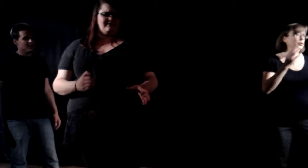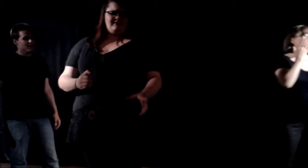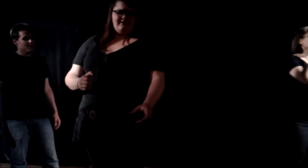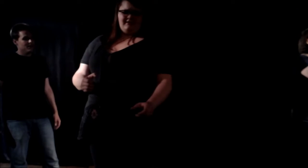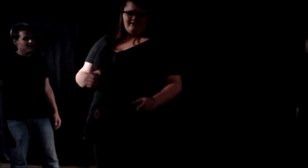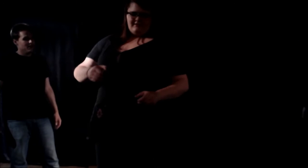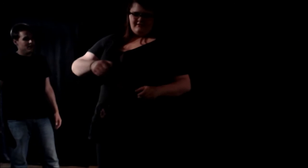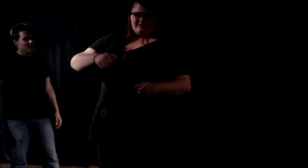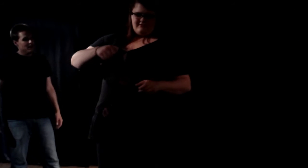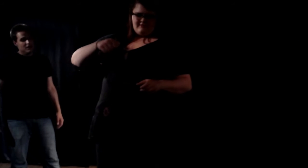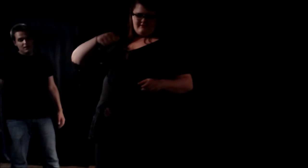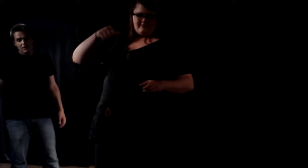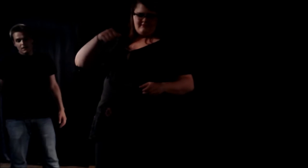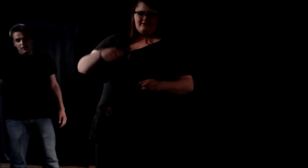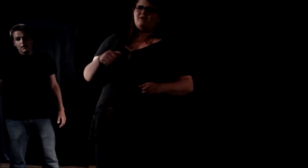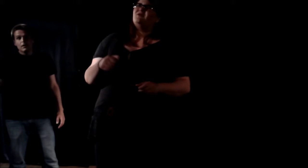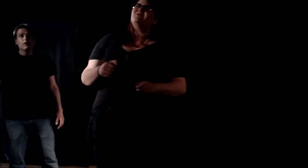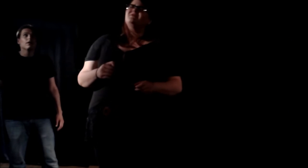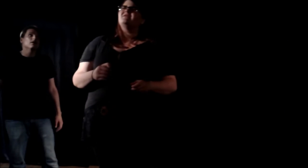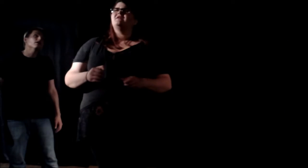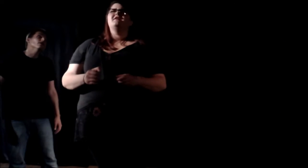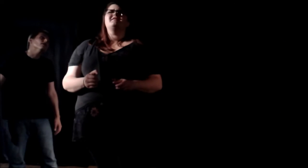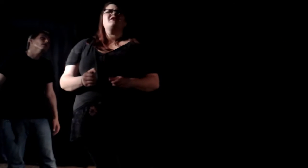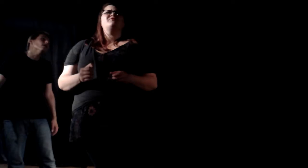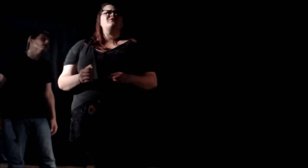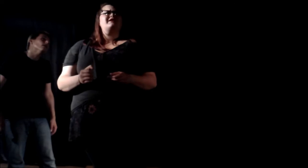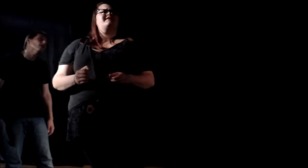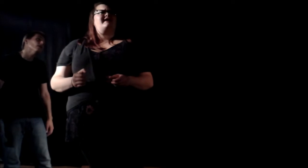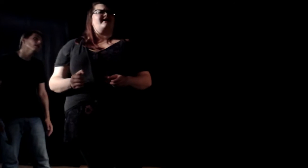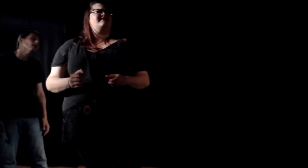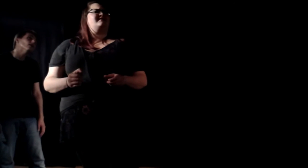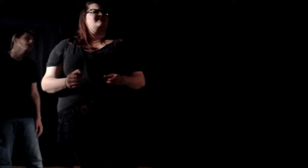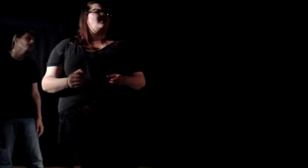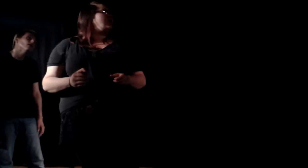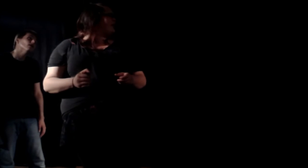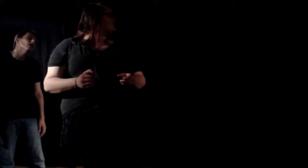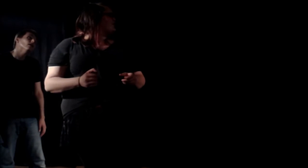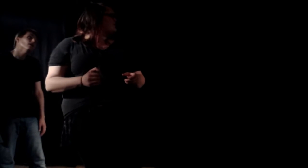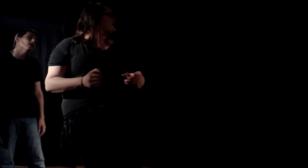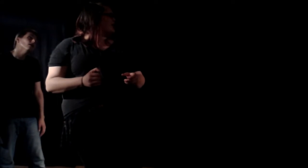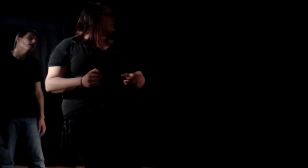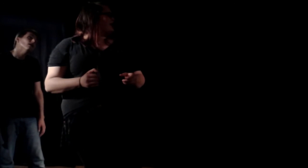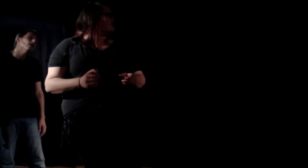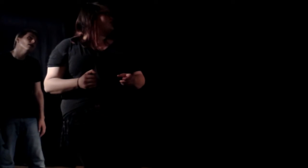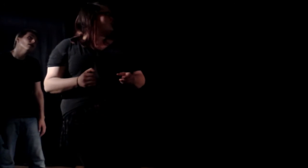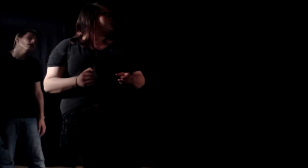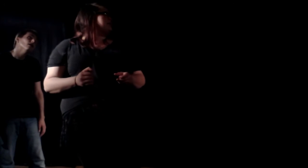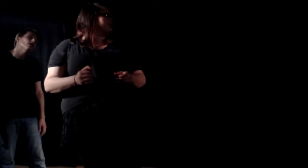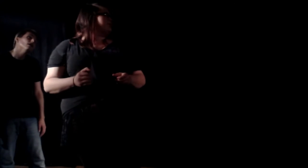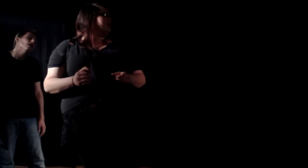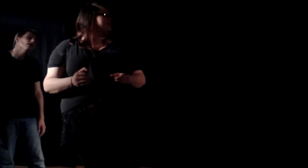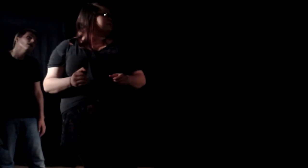Do you have full-week bread? It's like food and sex. All that's all you care about is dopamine responses.